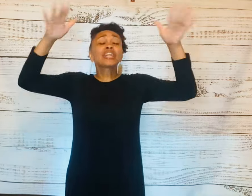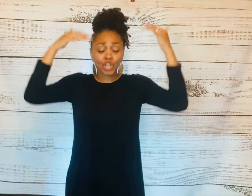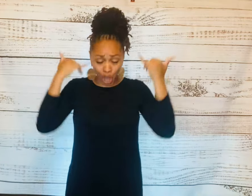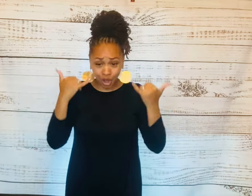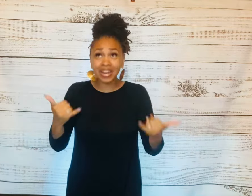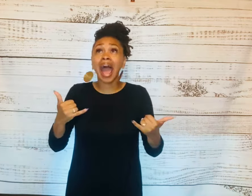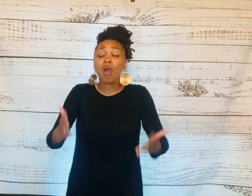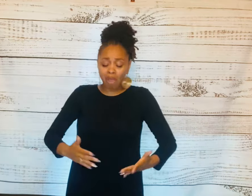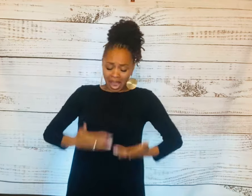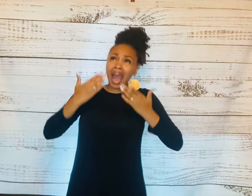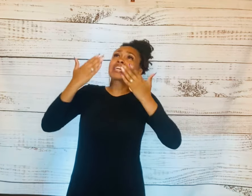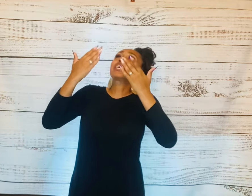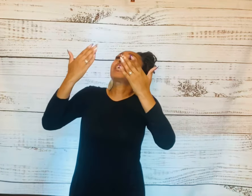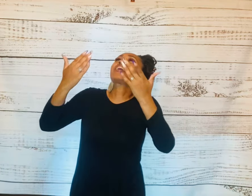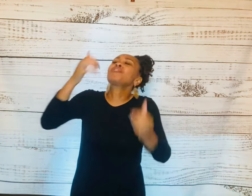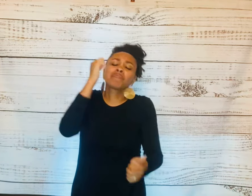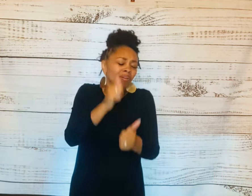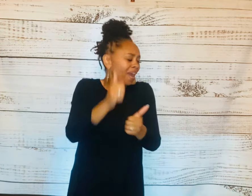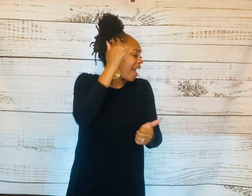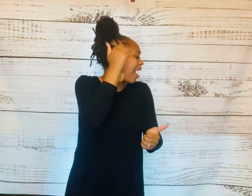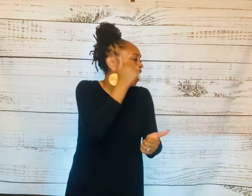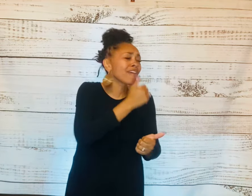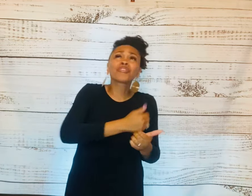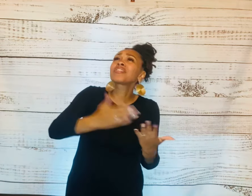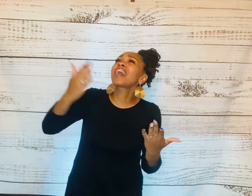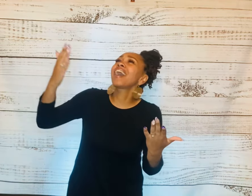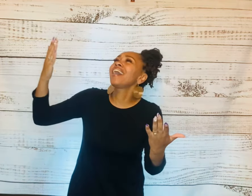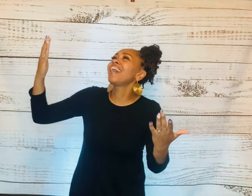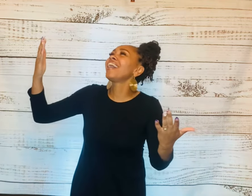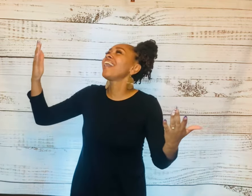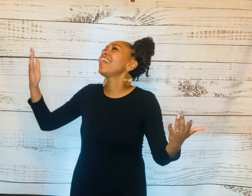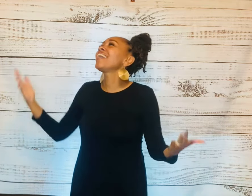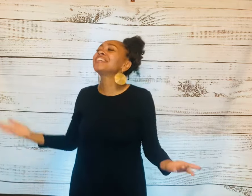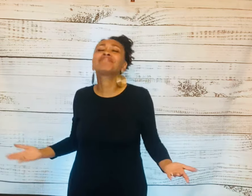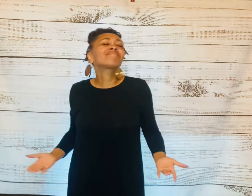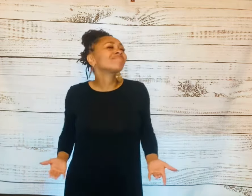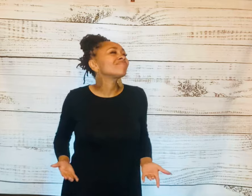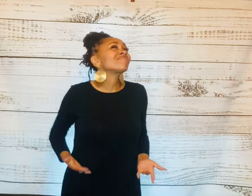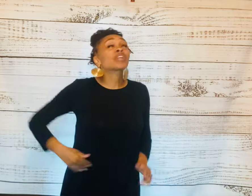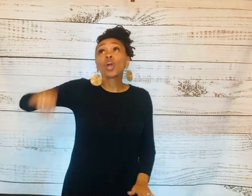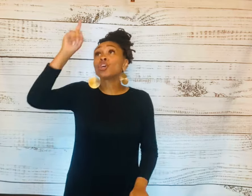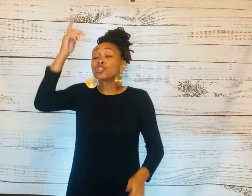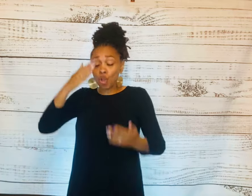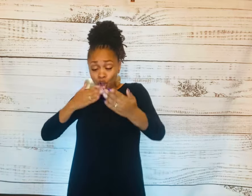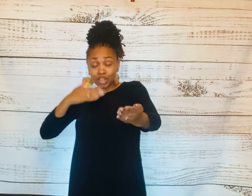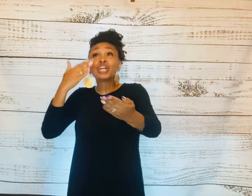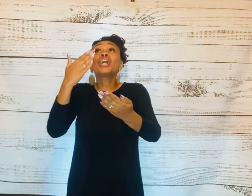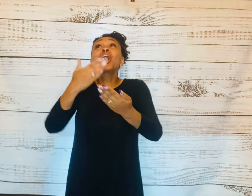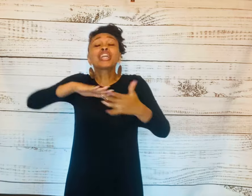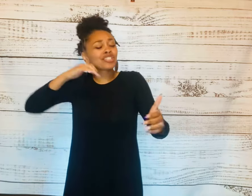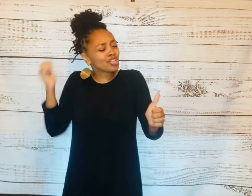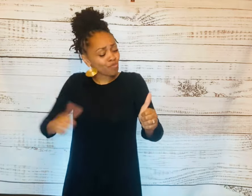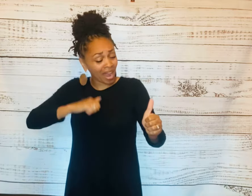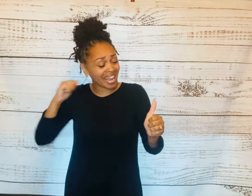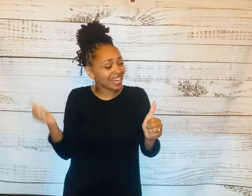now. I give you everything. Your goodness is running